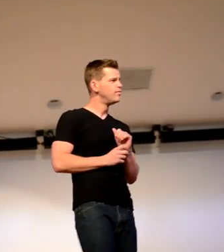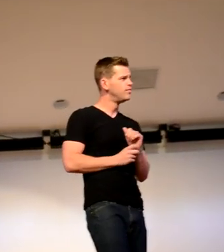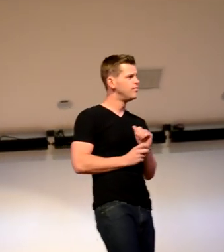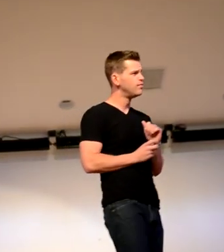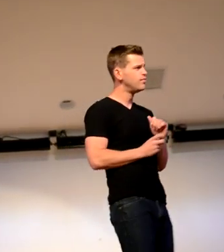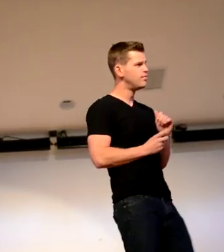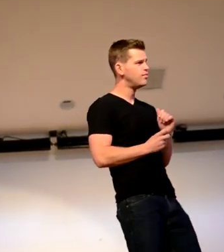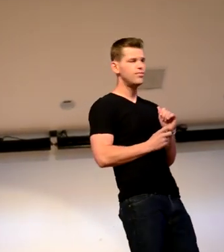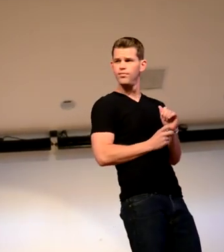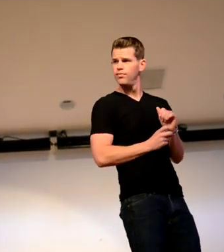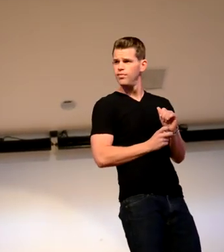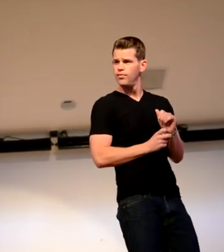I've always wanted to